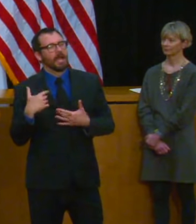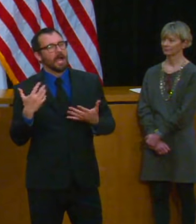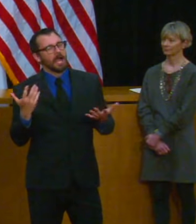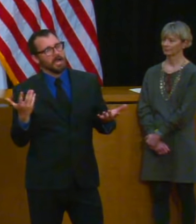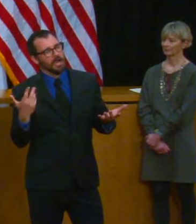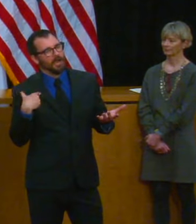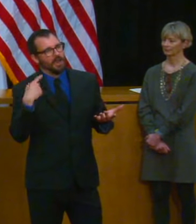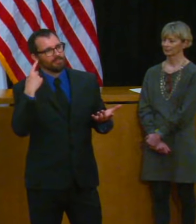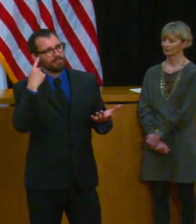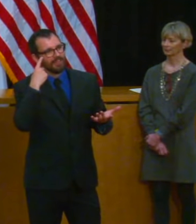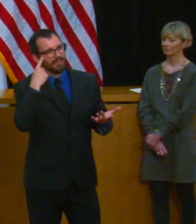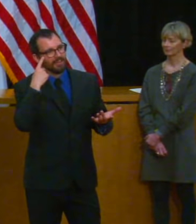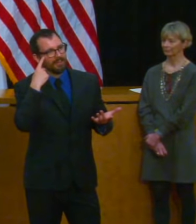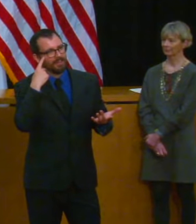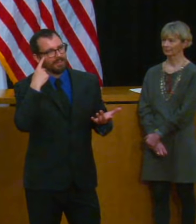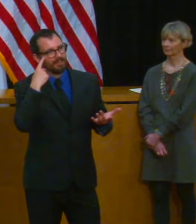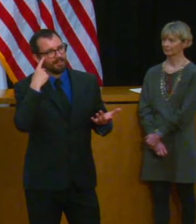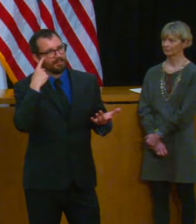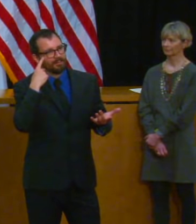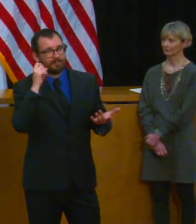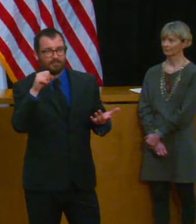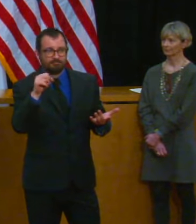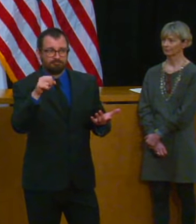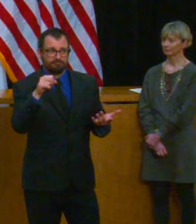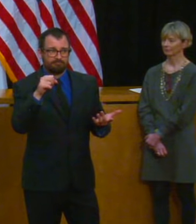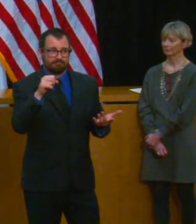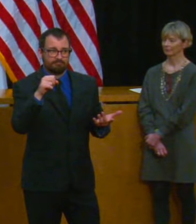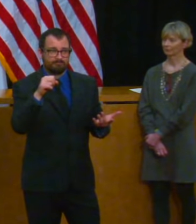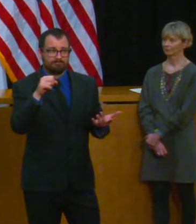pushed to the back burner for the time being